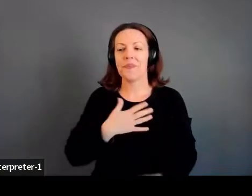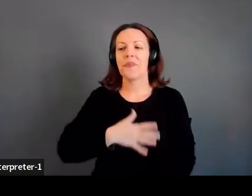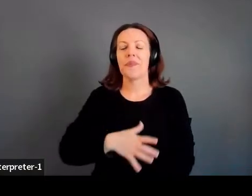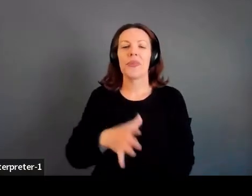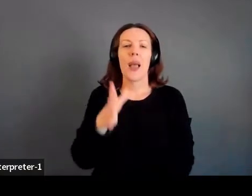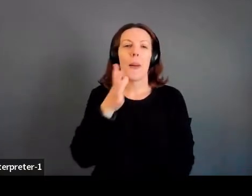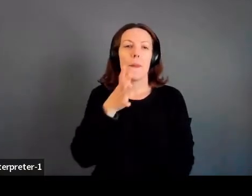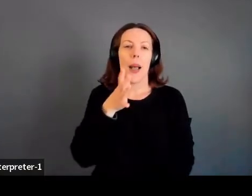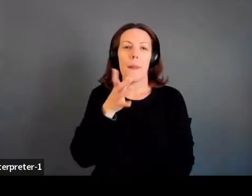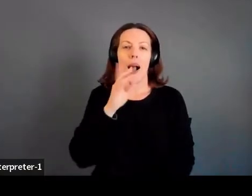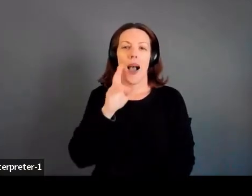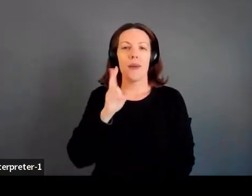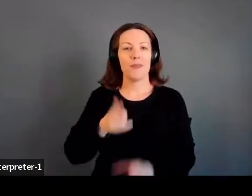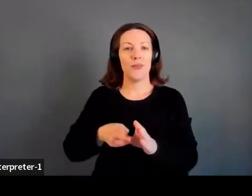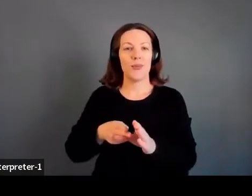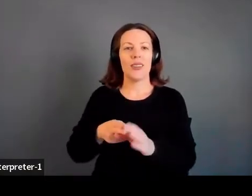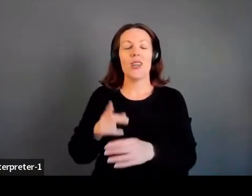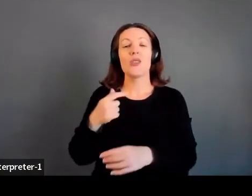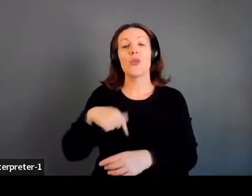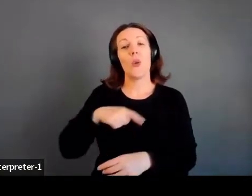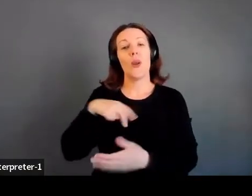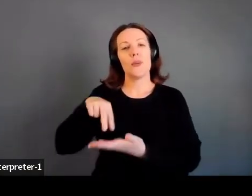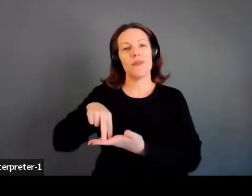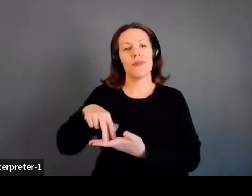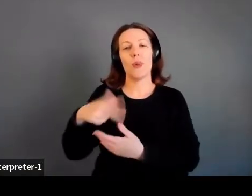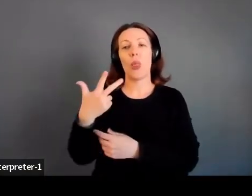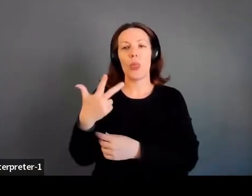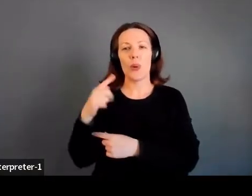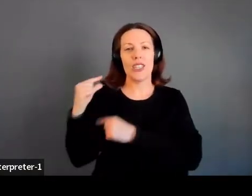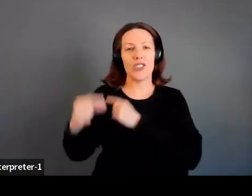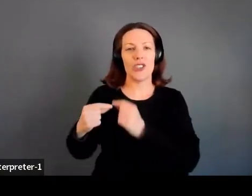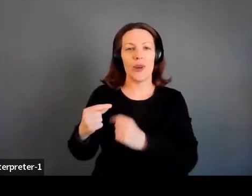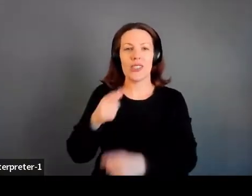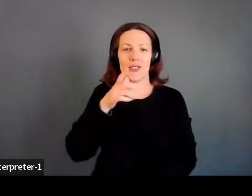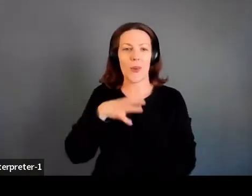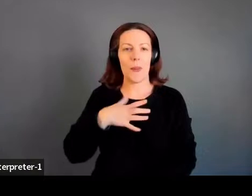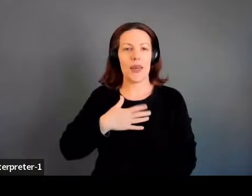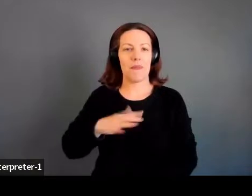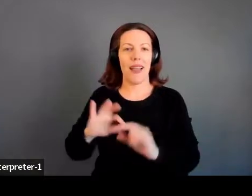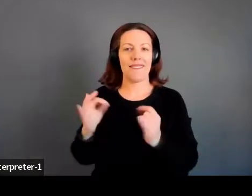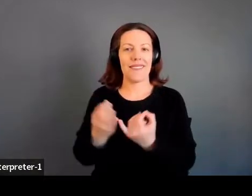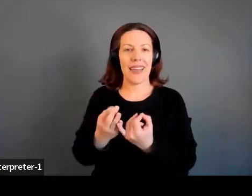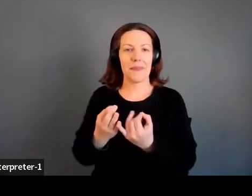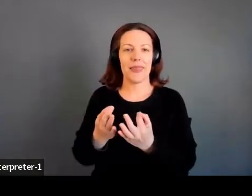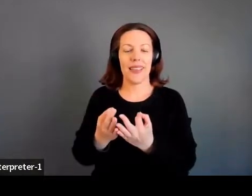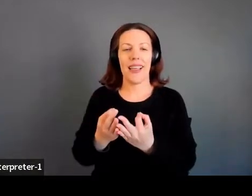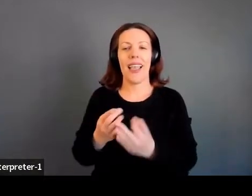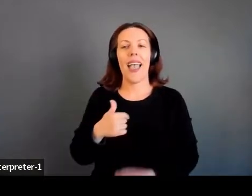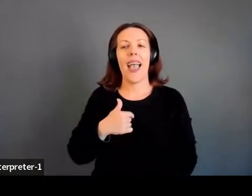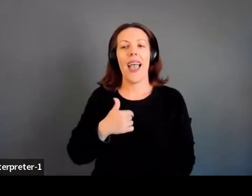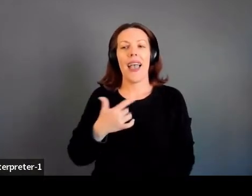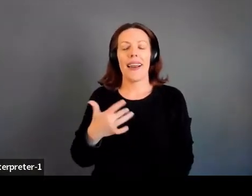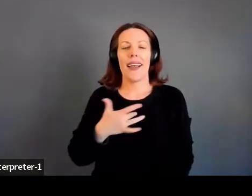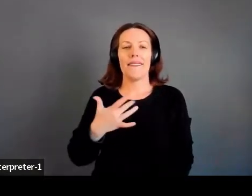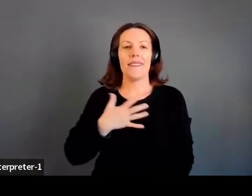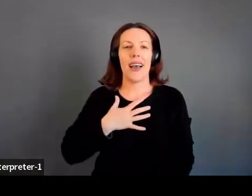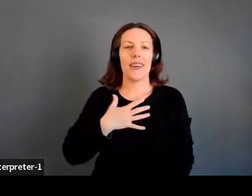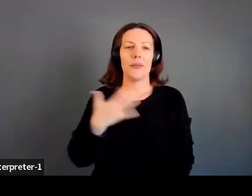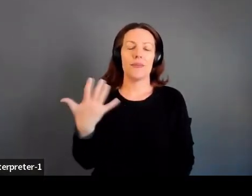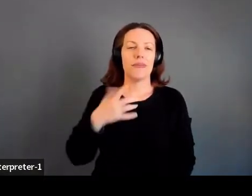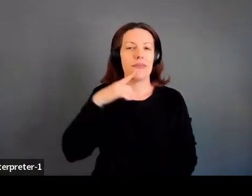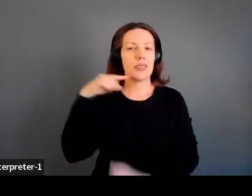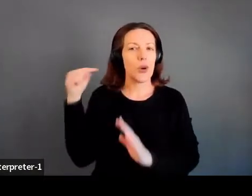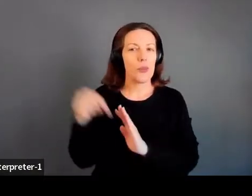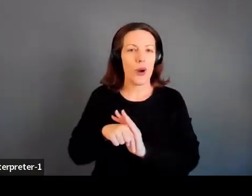was also at my space flight. So we had three generations of women in my family. And I just found it so profound and